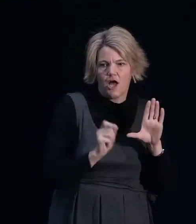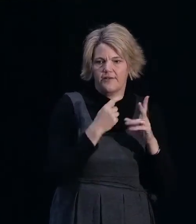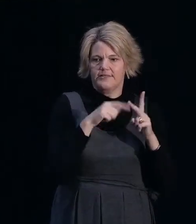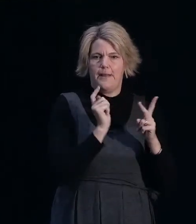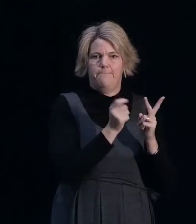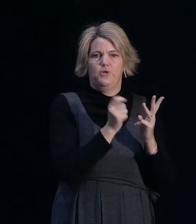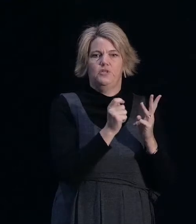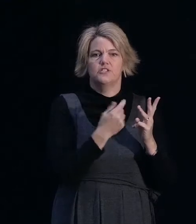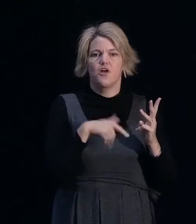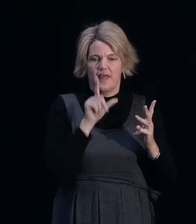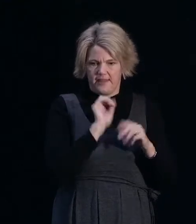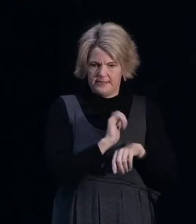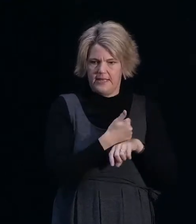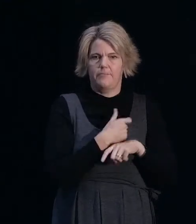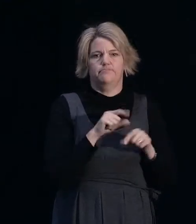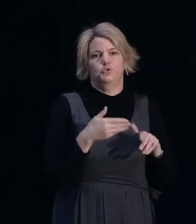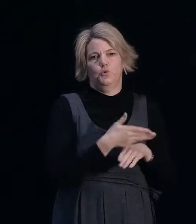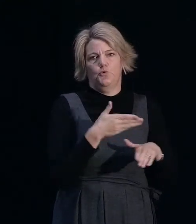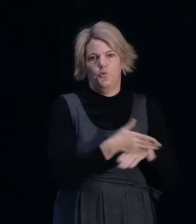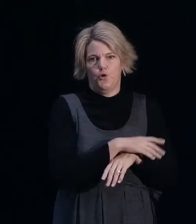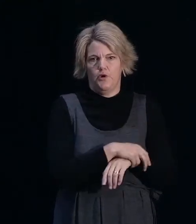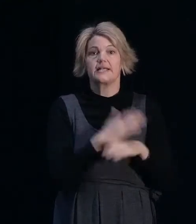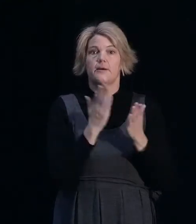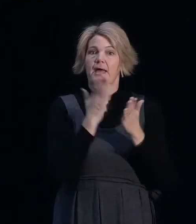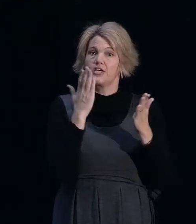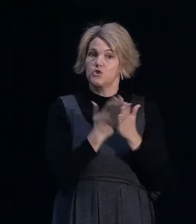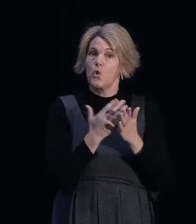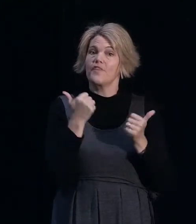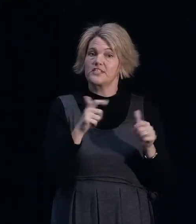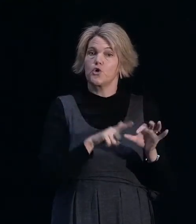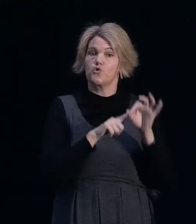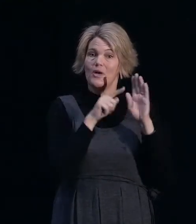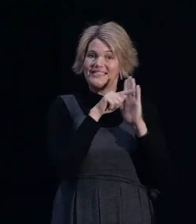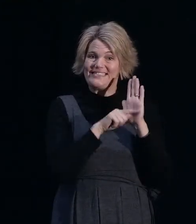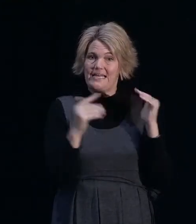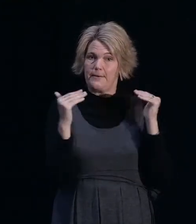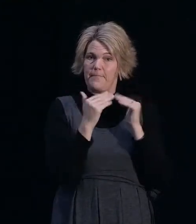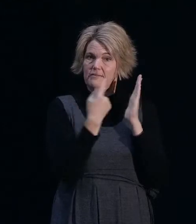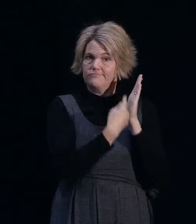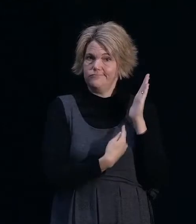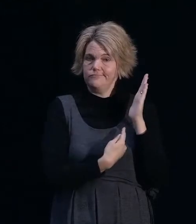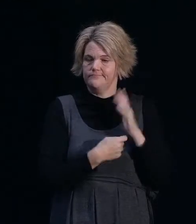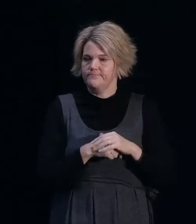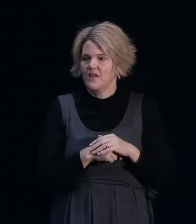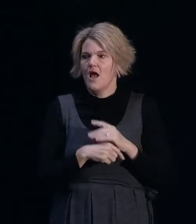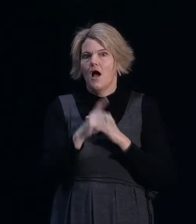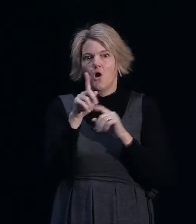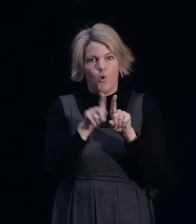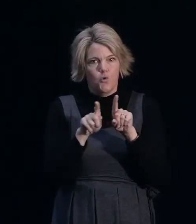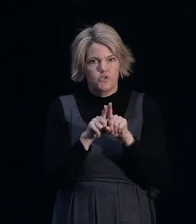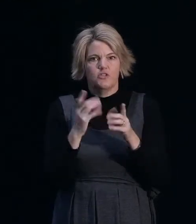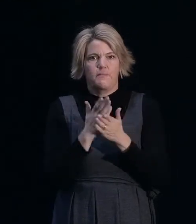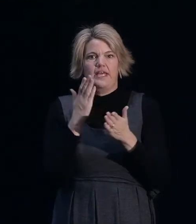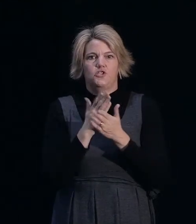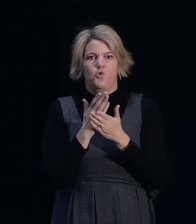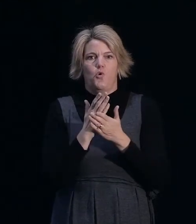and the repair work underway, and to meet that good quality standard. And ultimately to help make sure that our future building stock is as